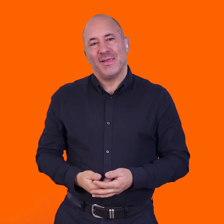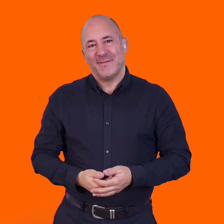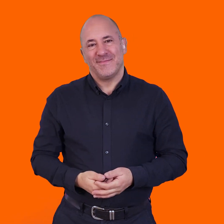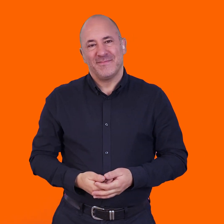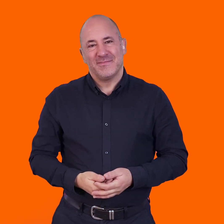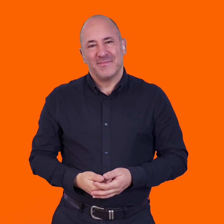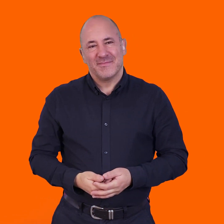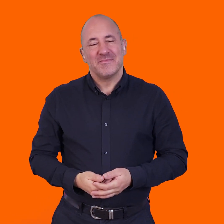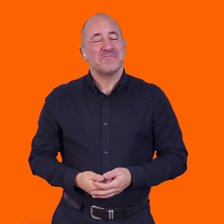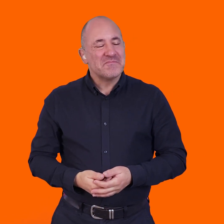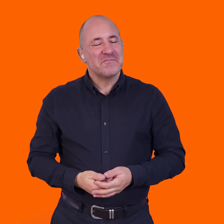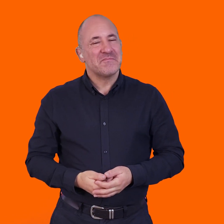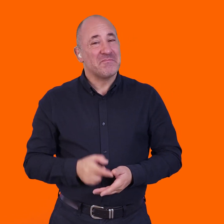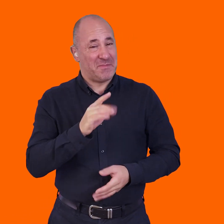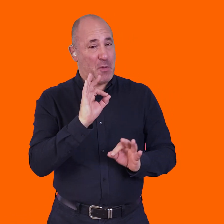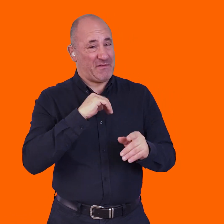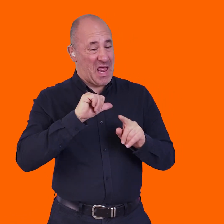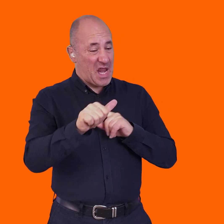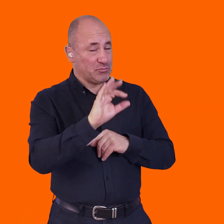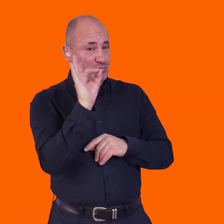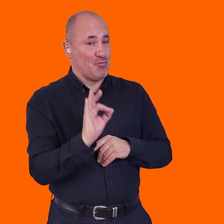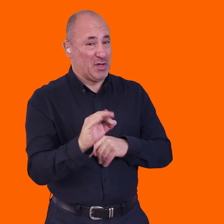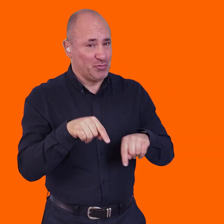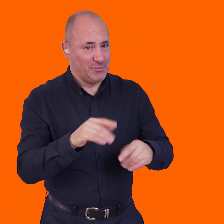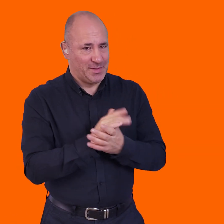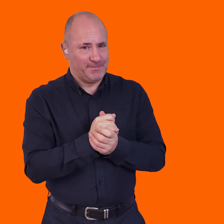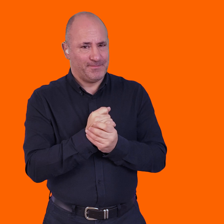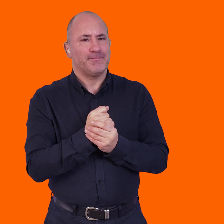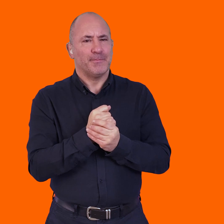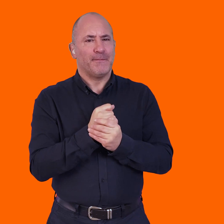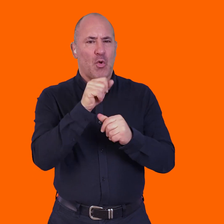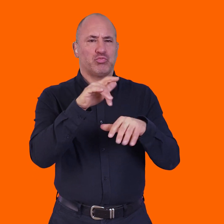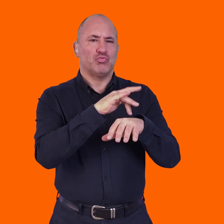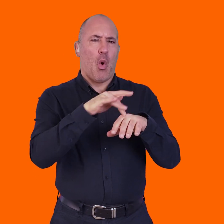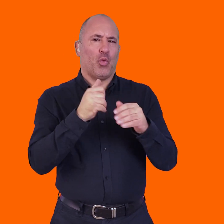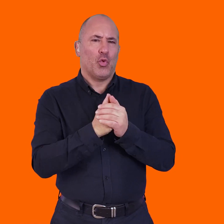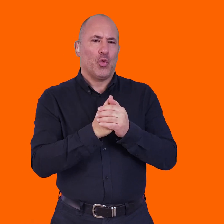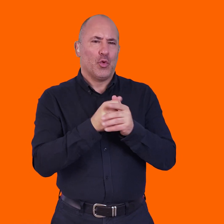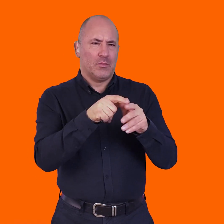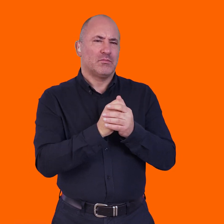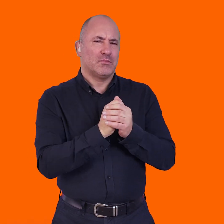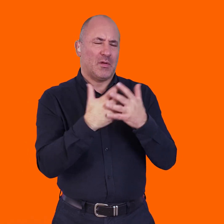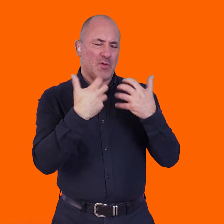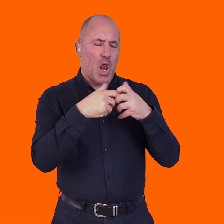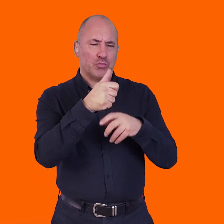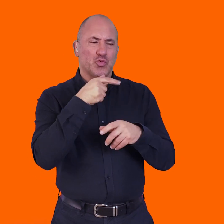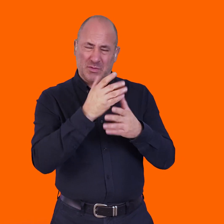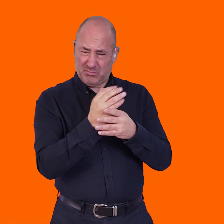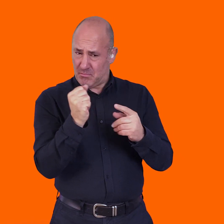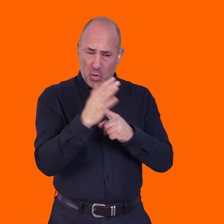achieve. So, that kind of brings me to the next question, really, is how important, how do you use technology in your